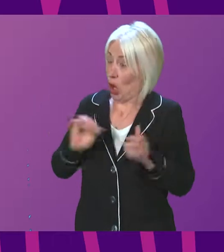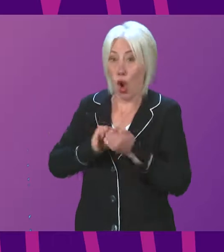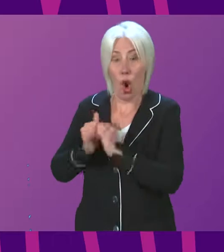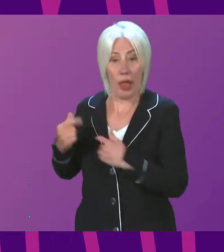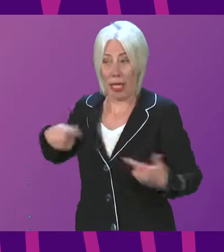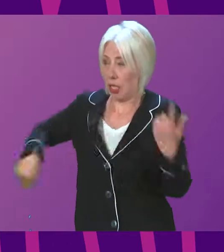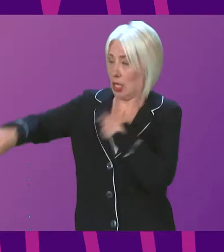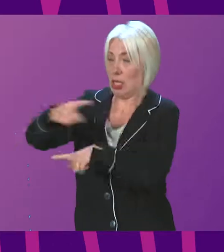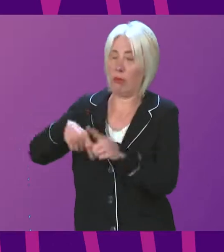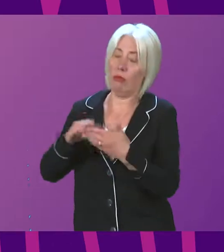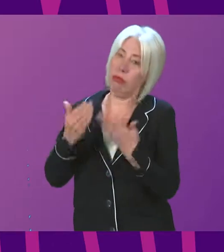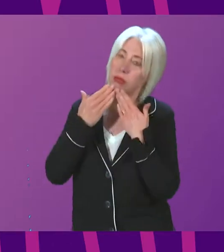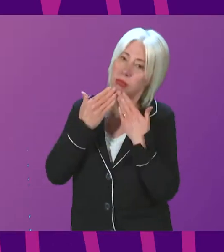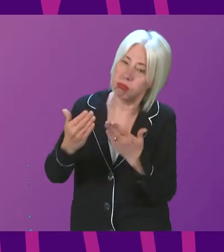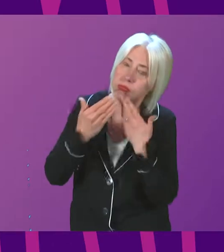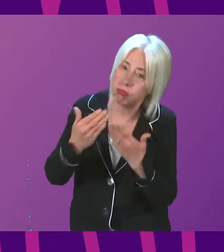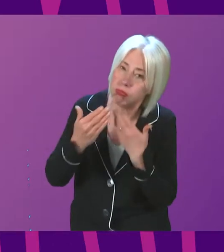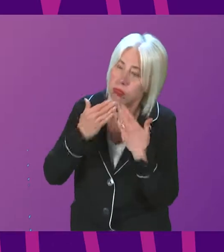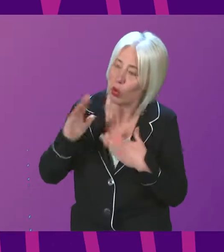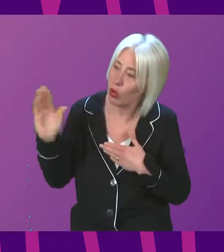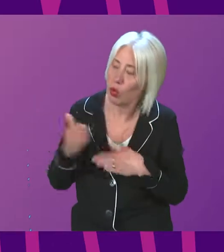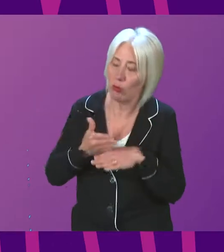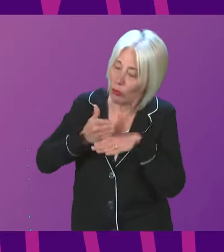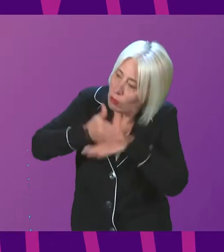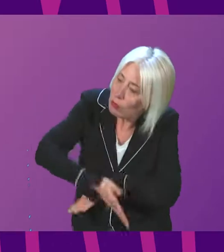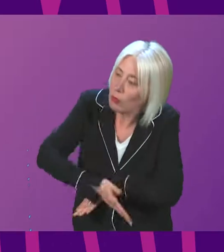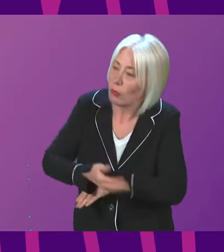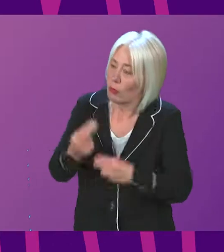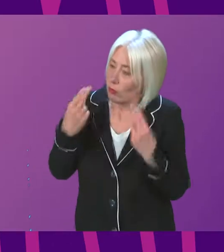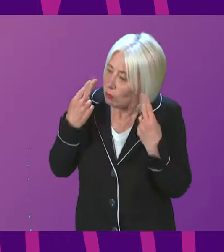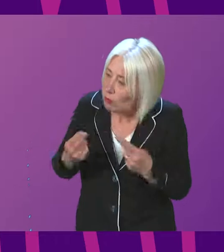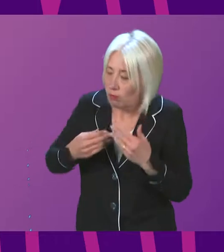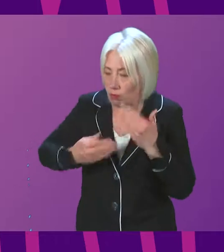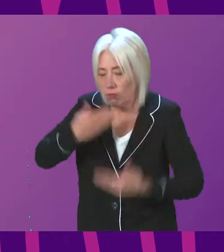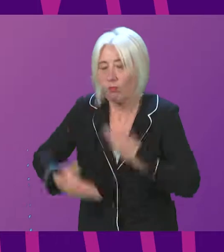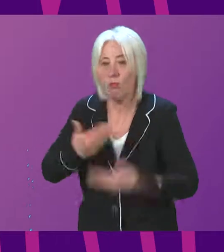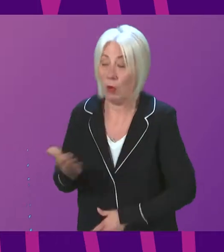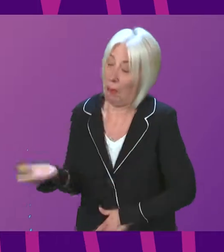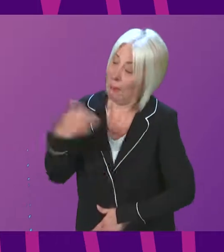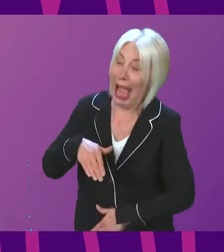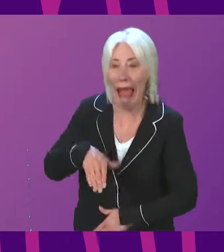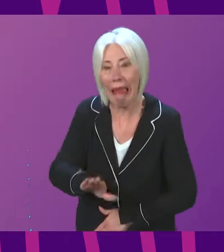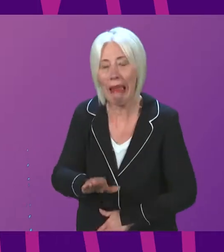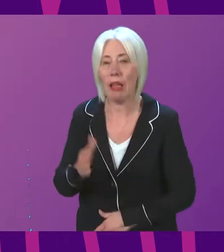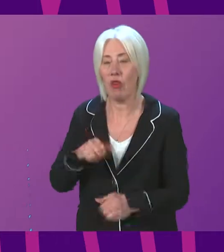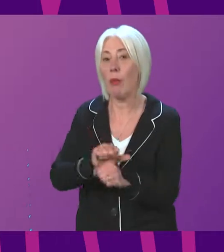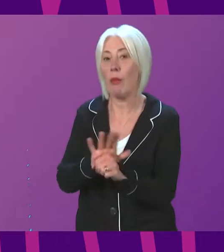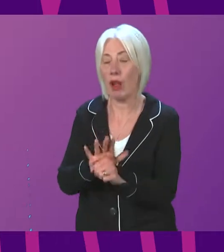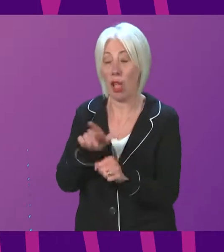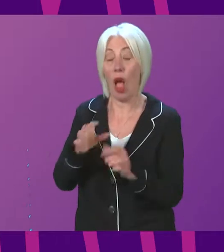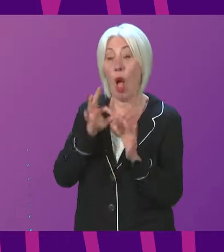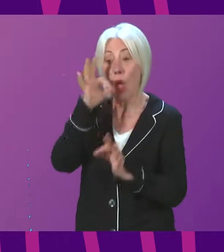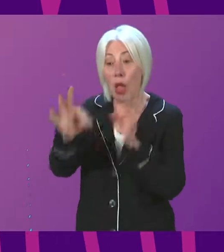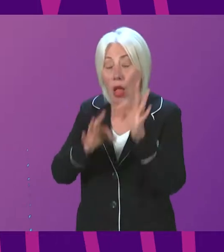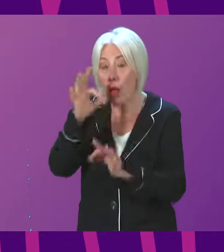would like to reiterate my thanks for their efforts and continued resilience as we begin rebuilding from the pandemic. This inquiry in no way looks to